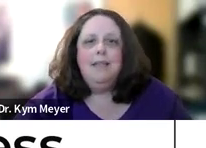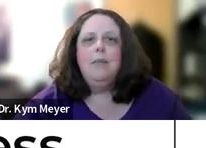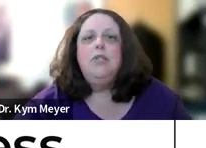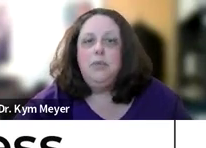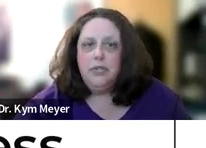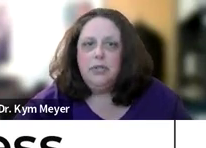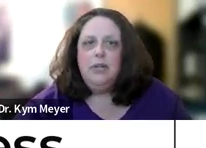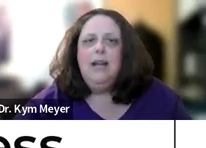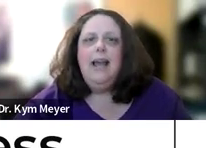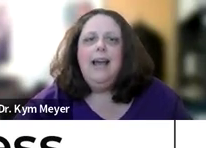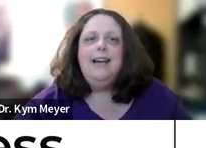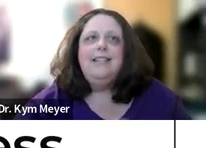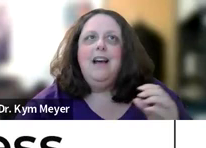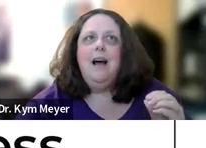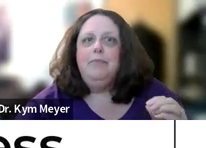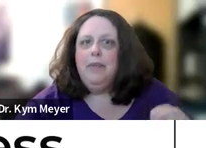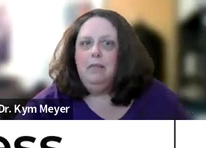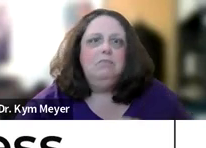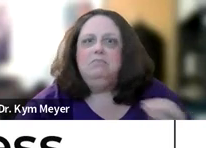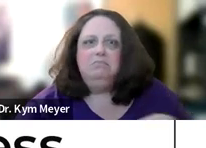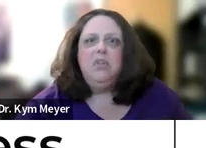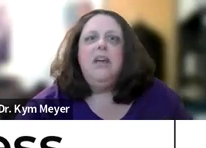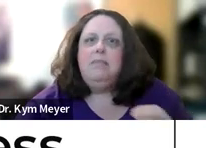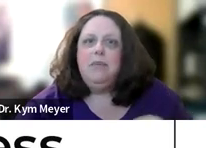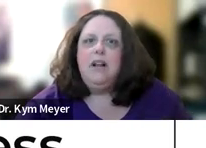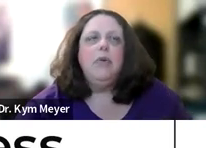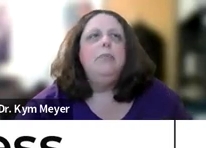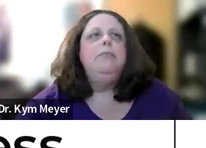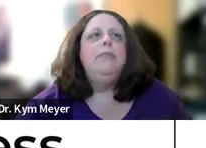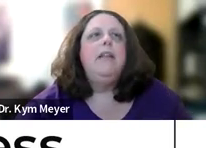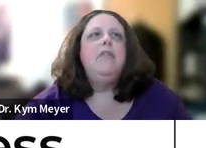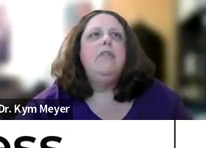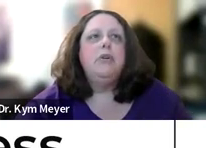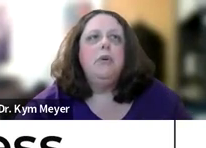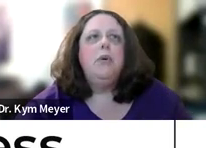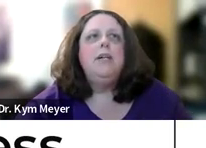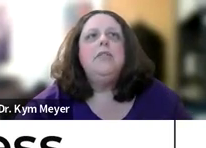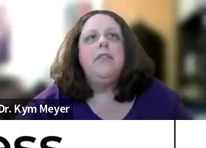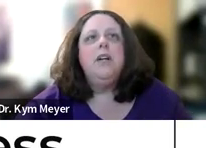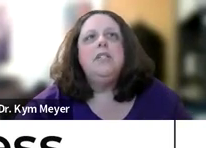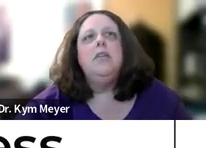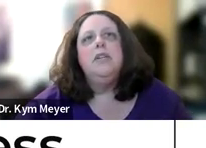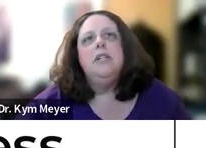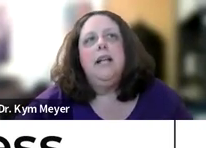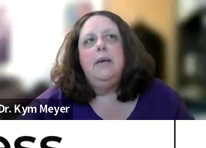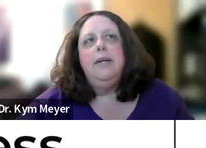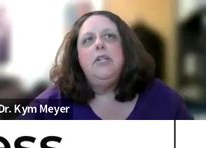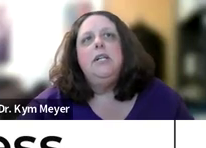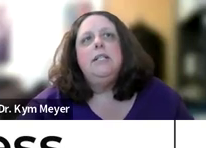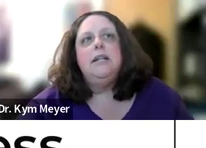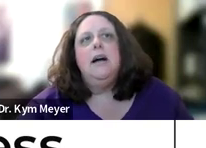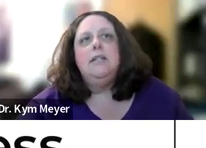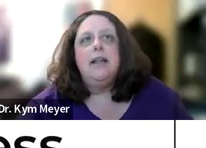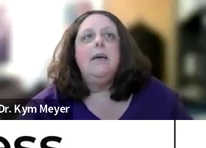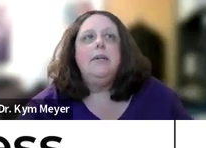sign language users. And so that was another group. And then the third group were deaf adults that learned language,